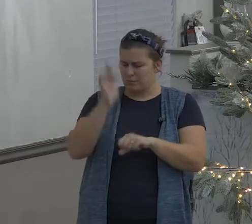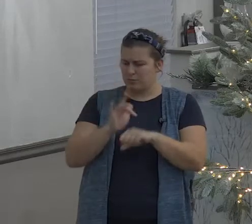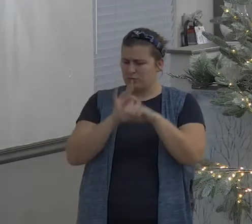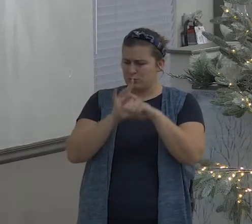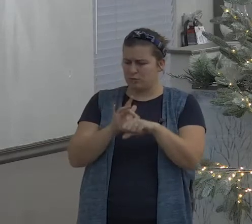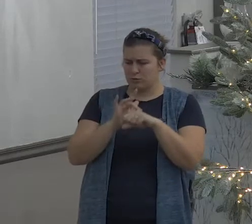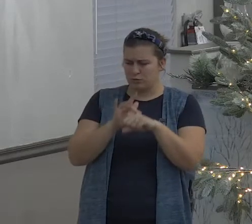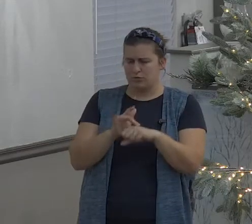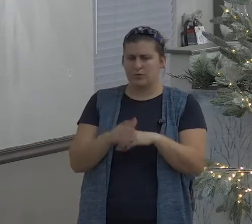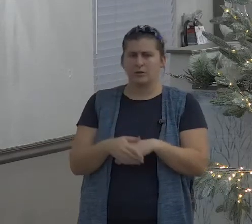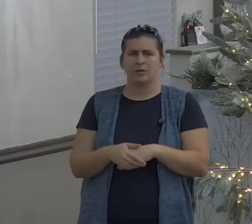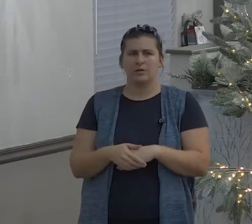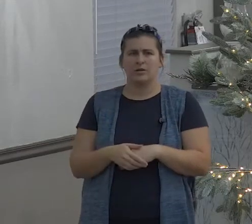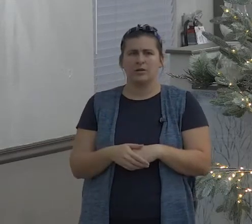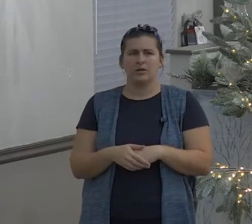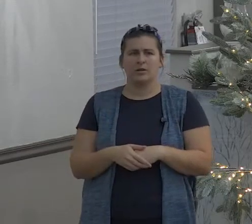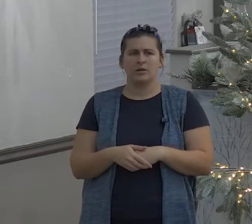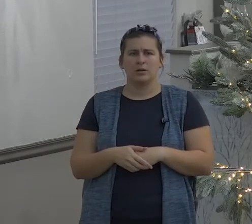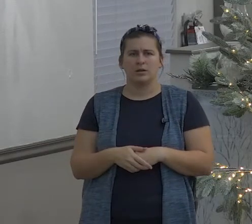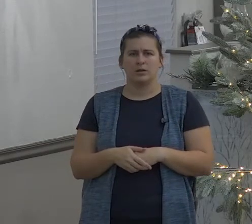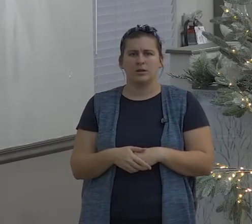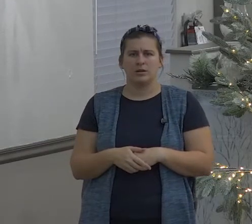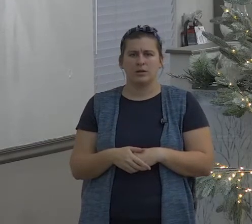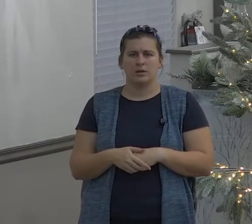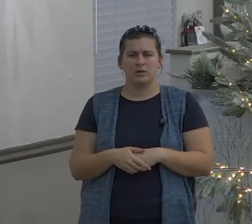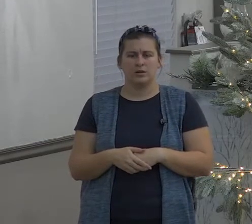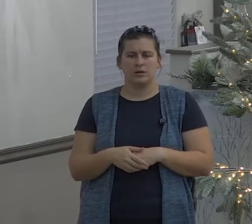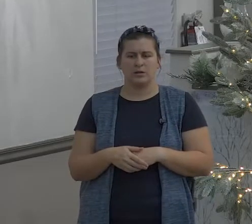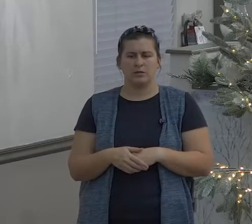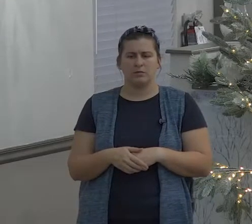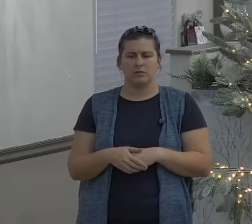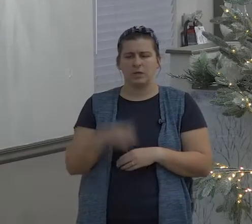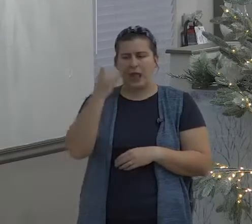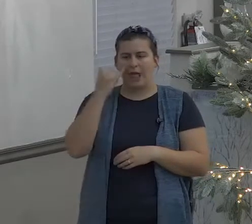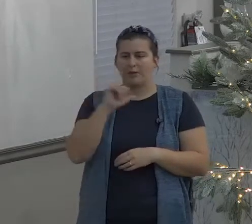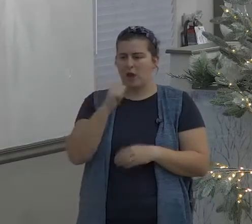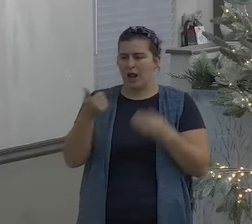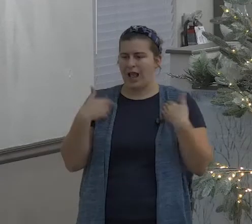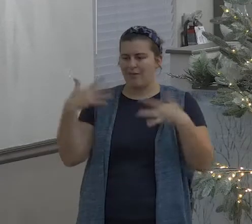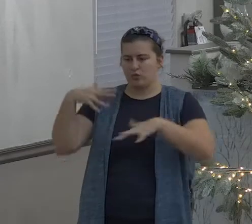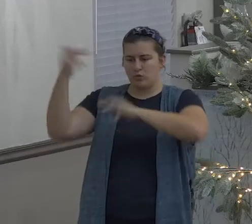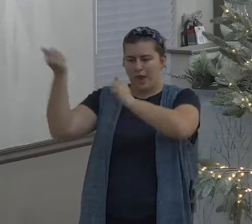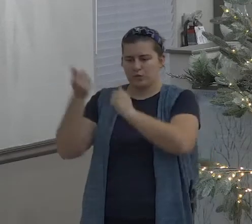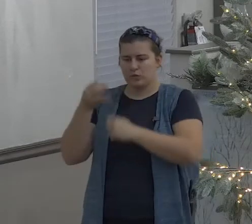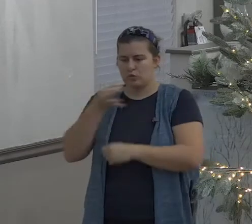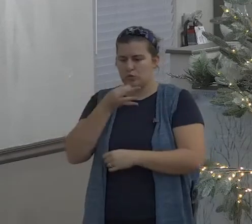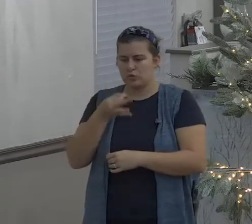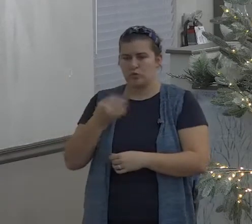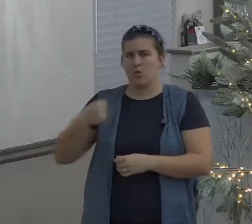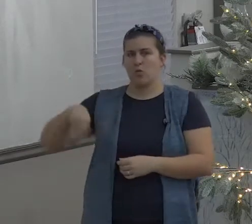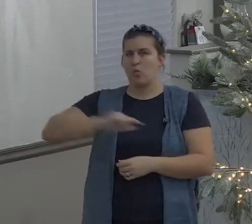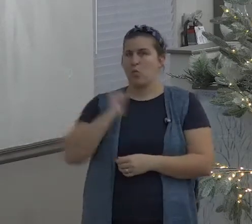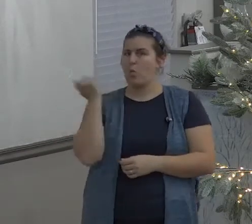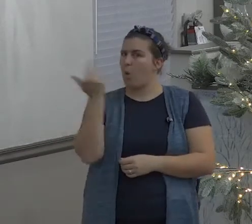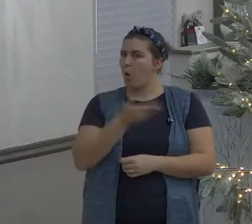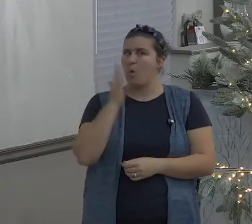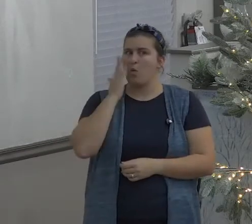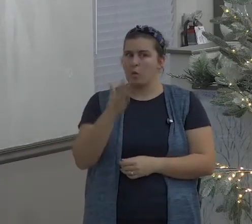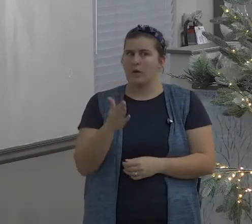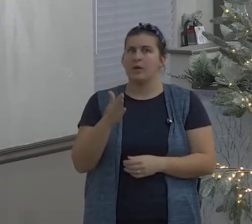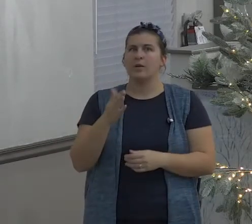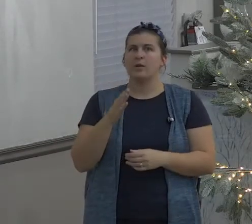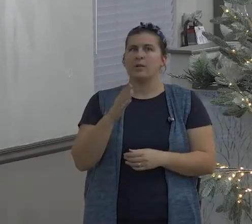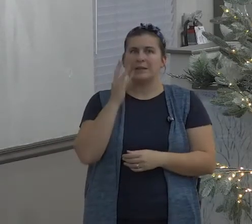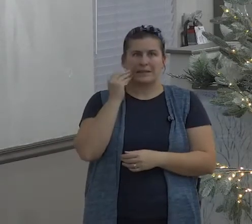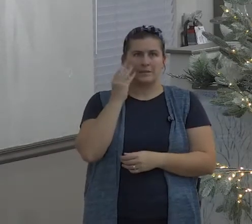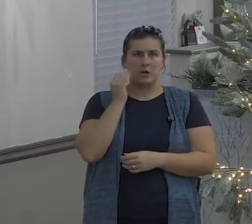wow do you realize beloved sometimes we don't pause enough in psalm 23 but do you realize that short